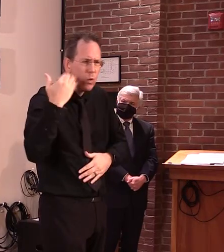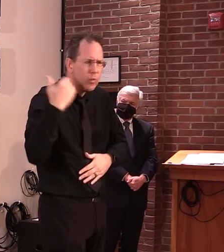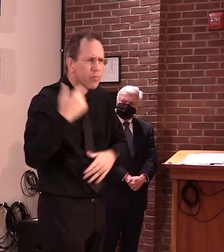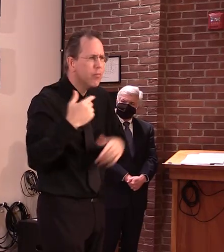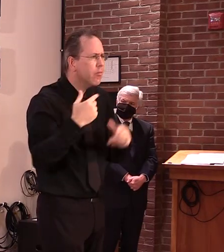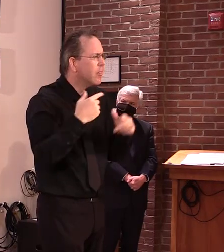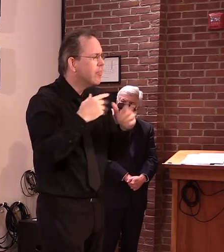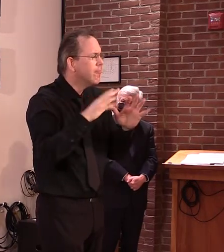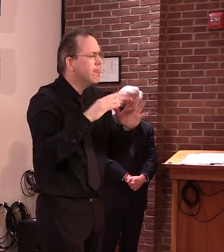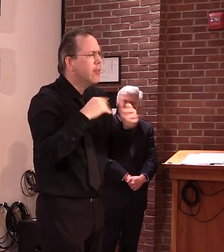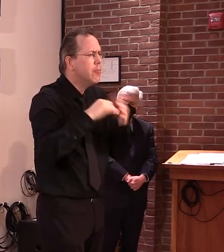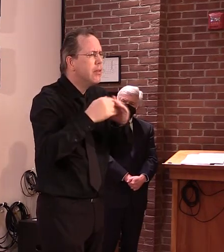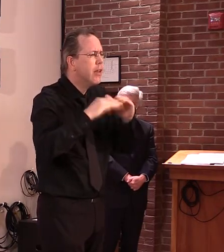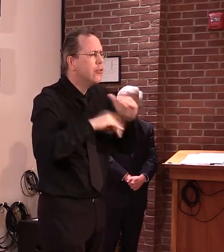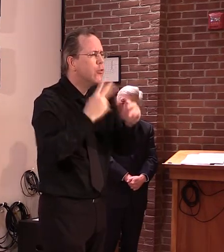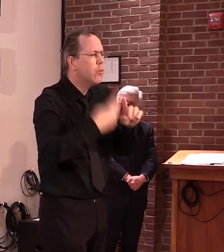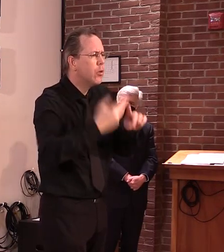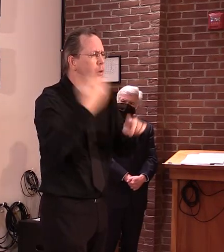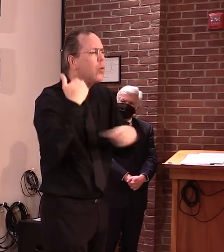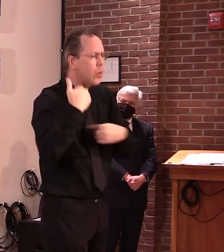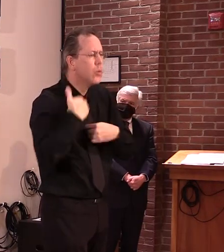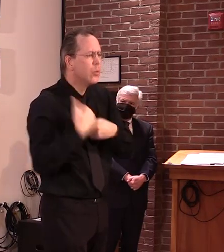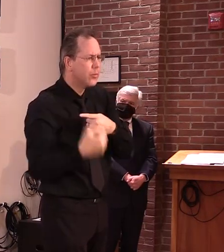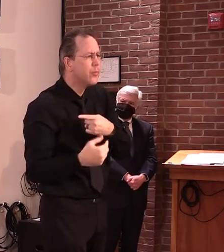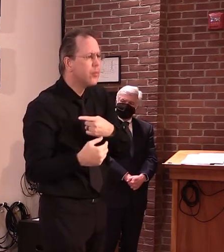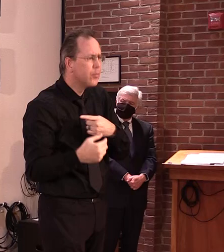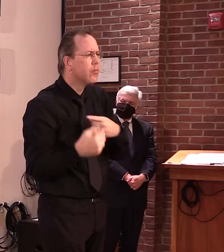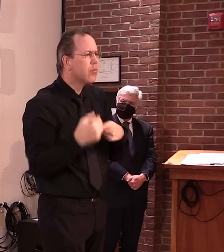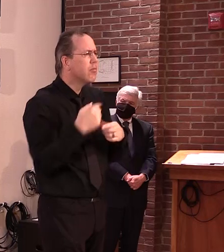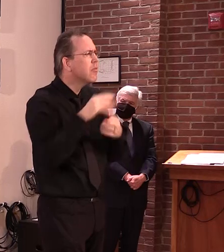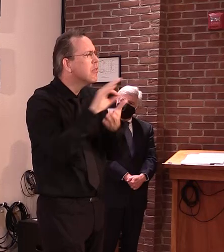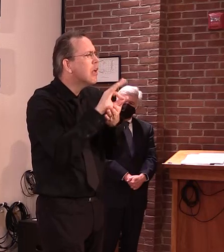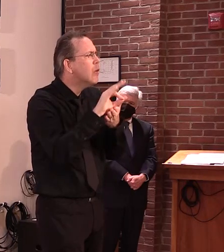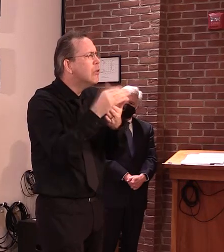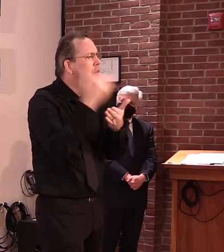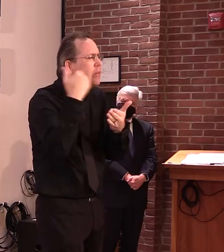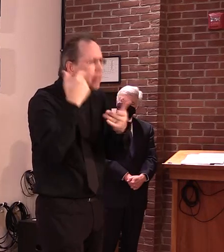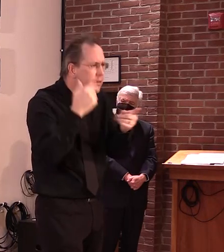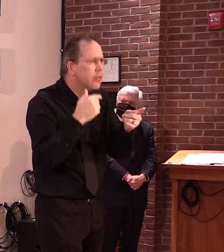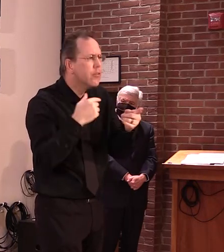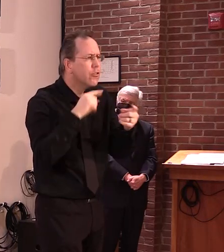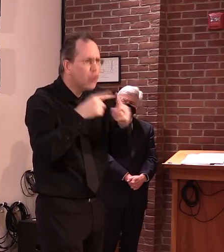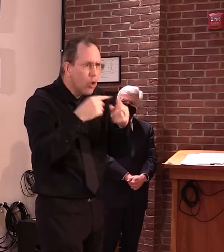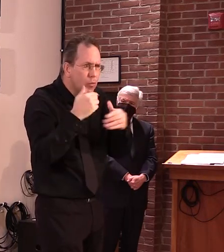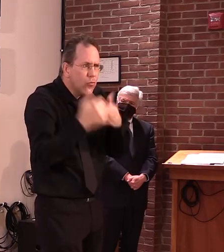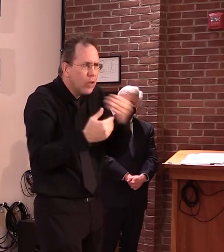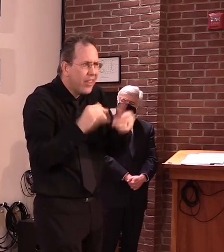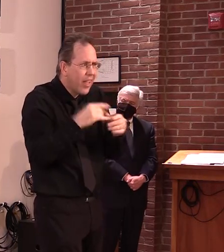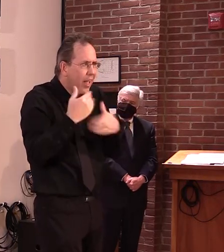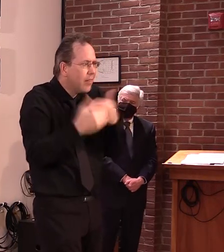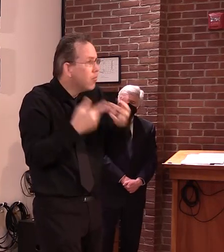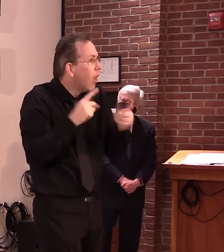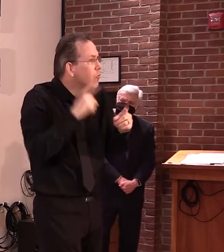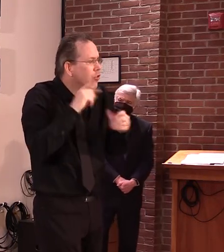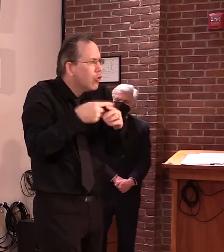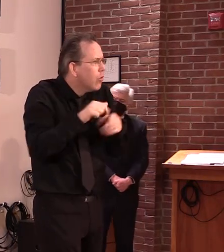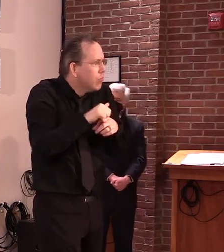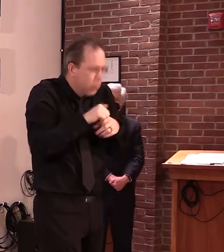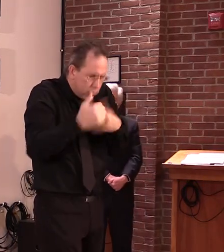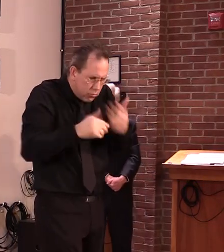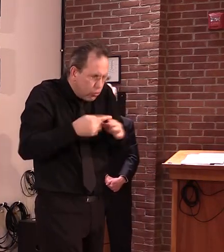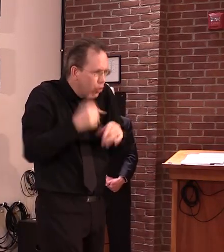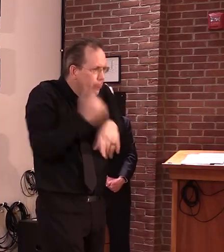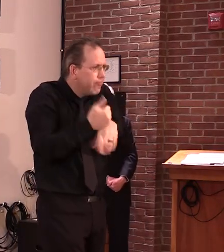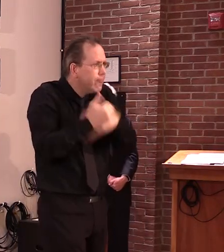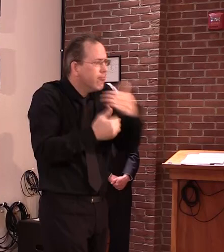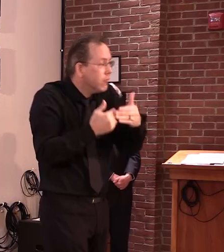or just a little bit more than two months ago that we started down this path. It was March 13th that the state of emergency came